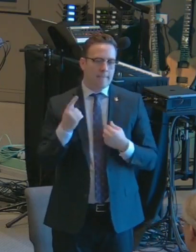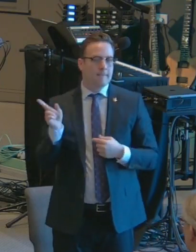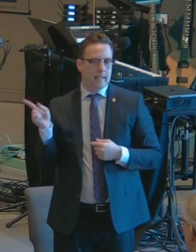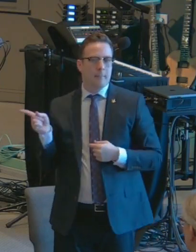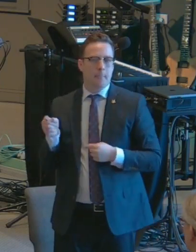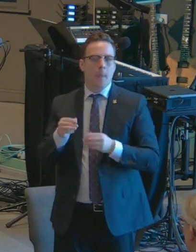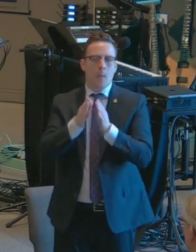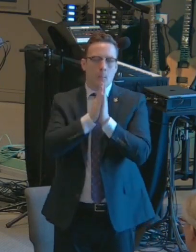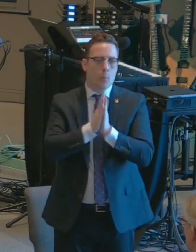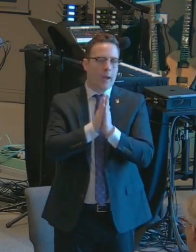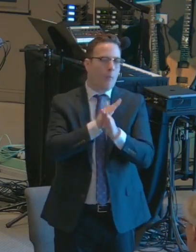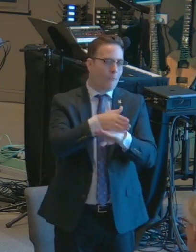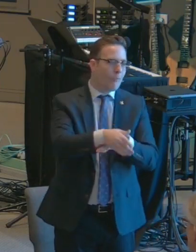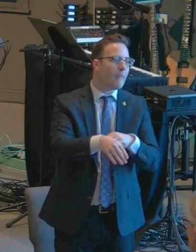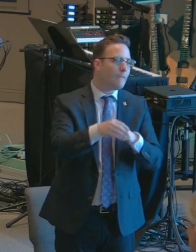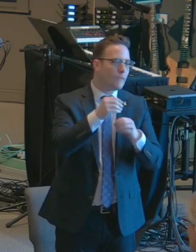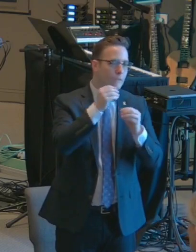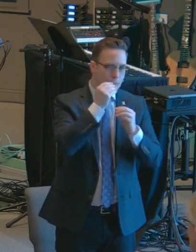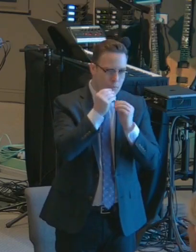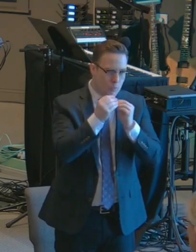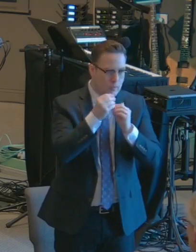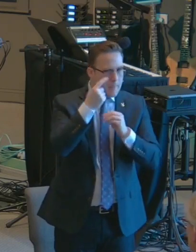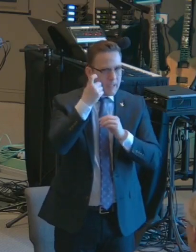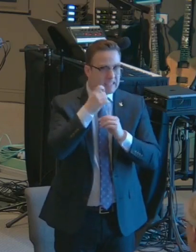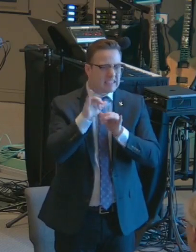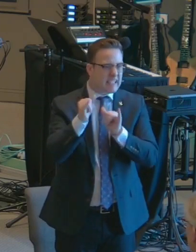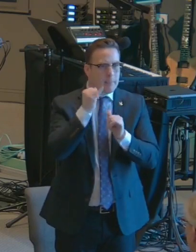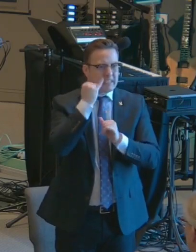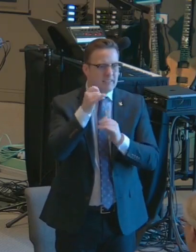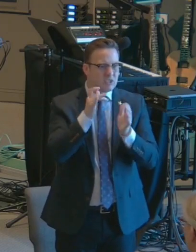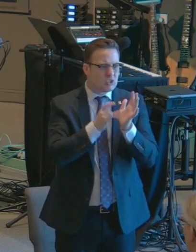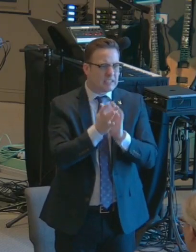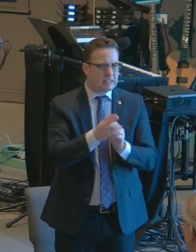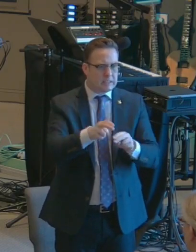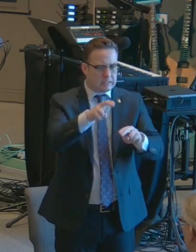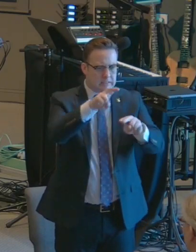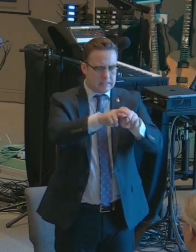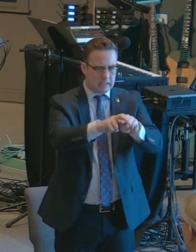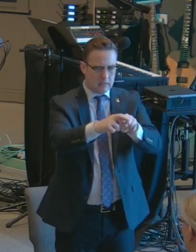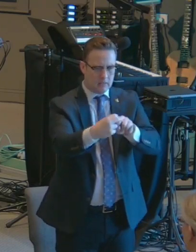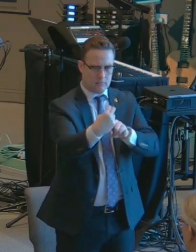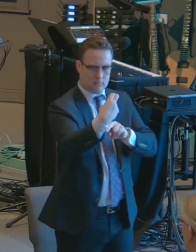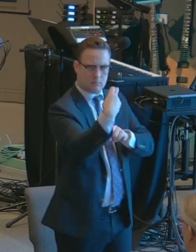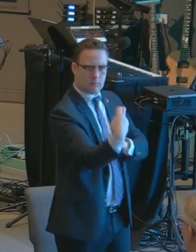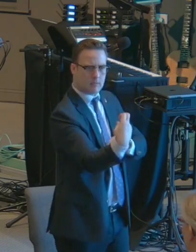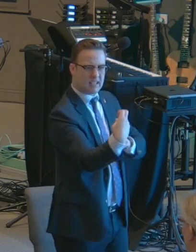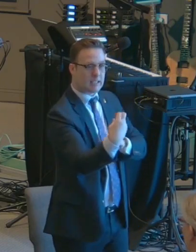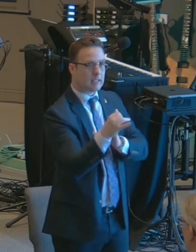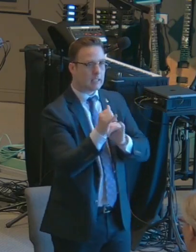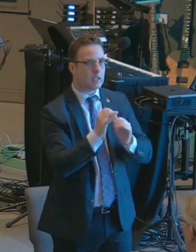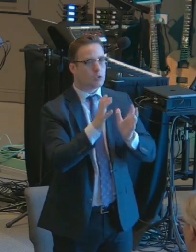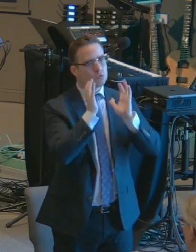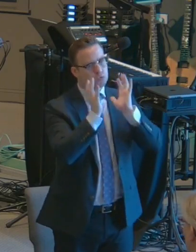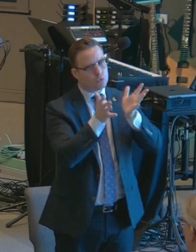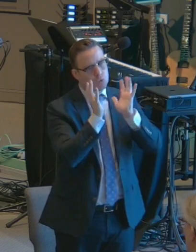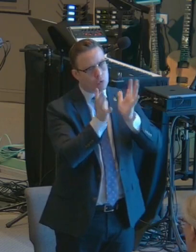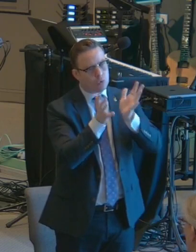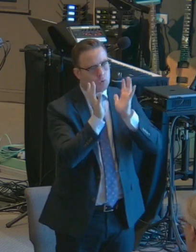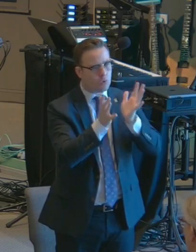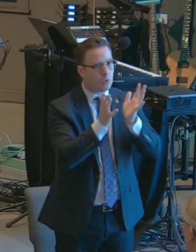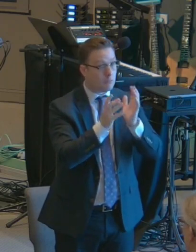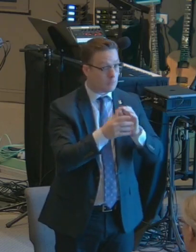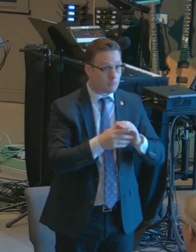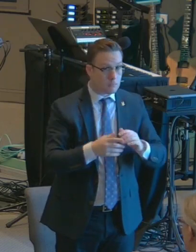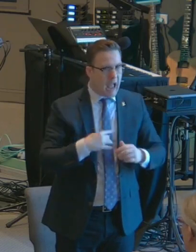over our meal. Because it's as if Jesus is sitting across the table and he's talking to him. And there are things that he